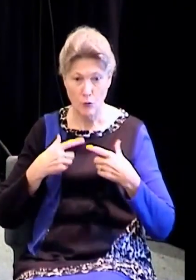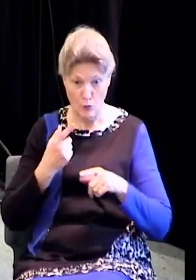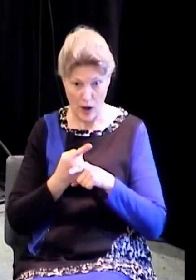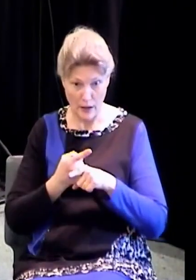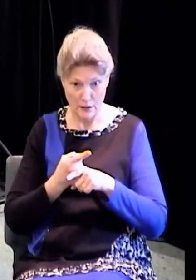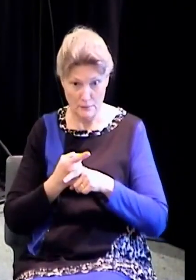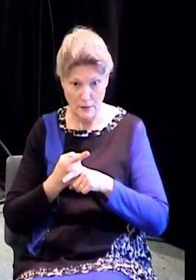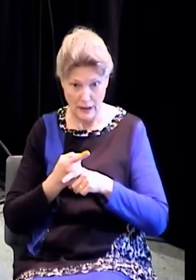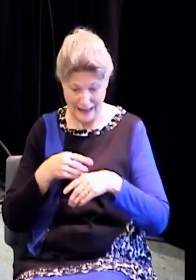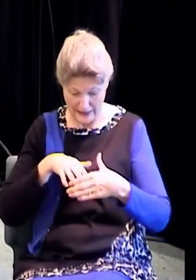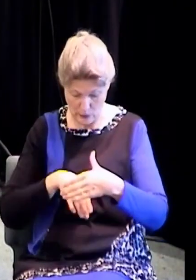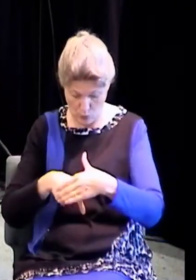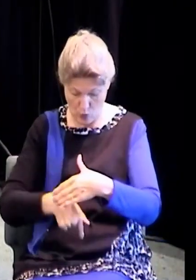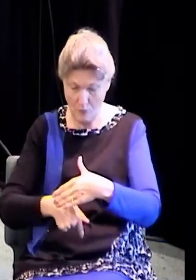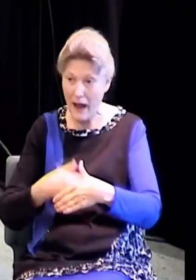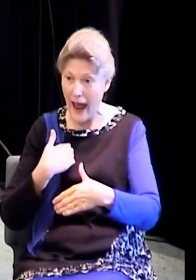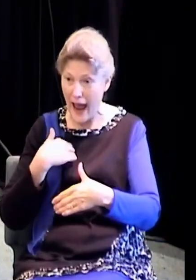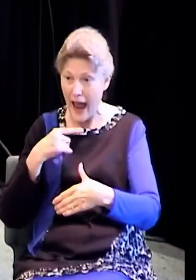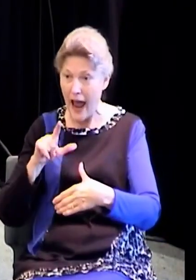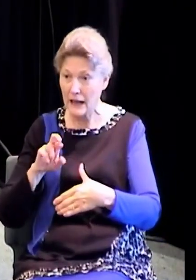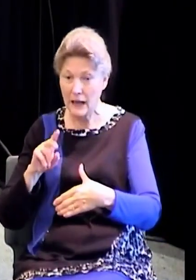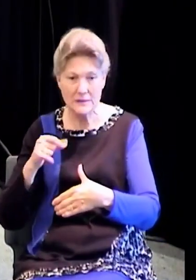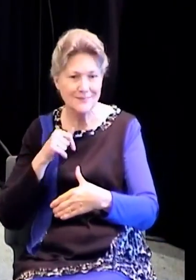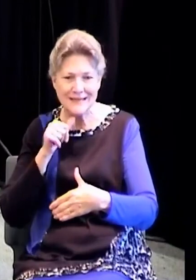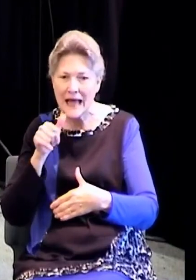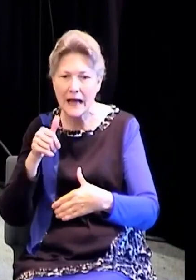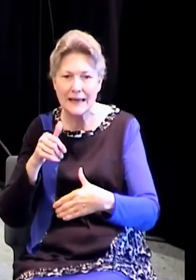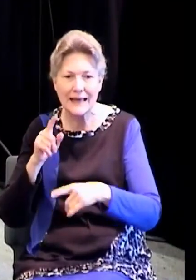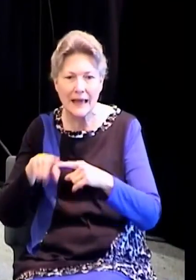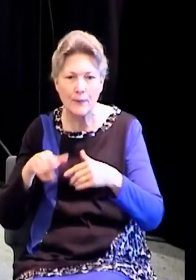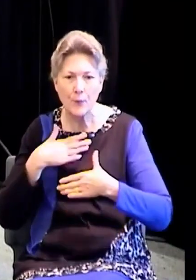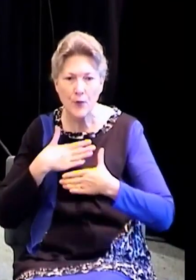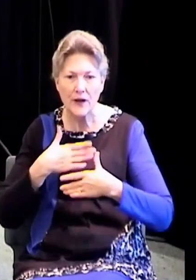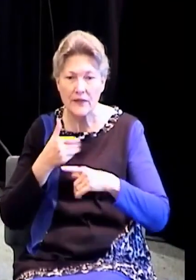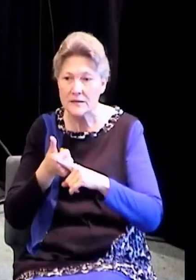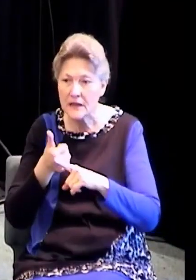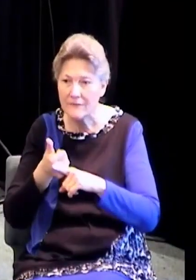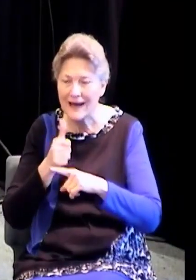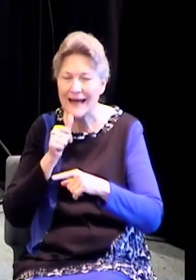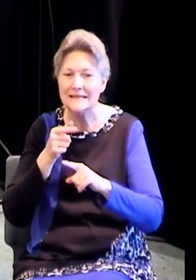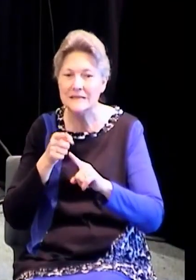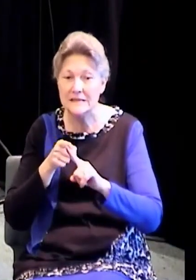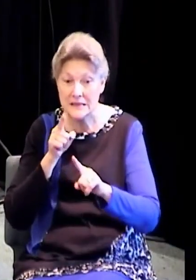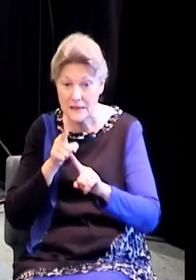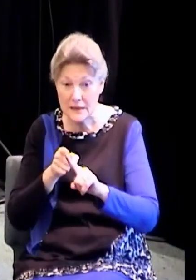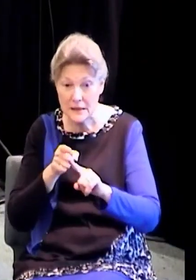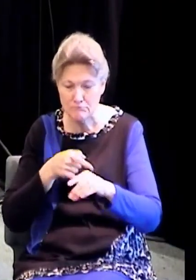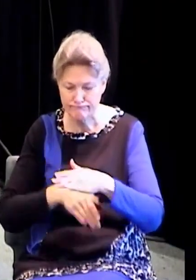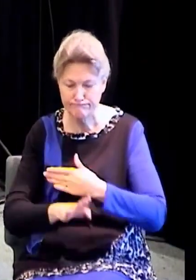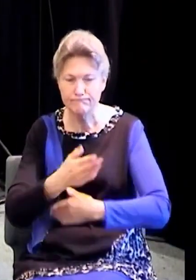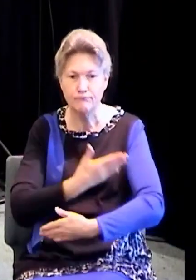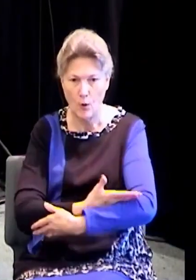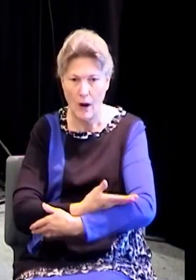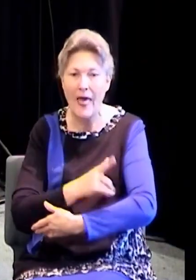And the Bible says, you that were dead in trespasses and sins, you know, in the Garden of Eden, God made Adam